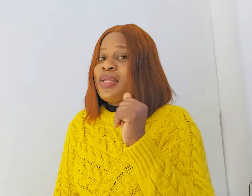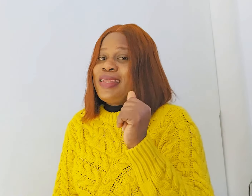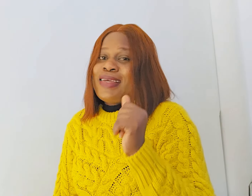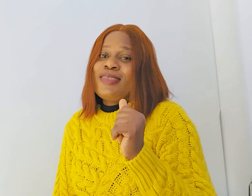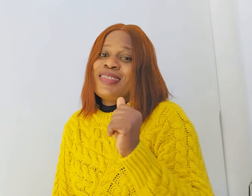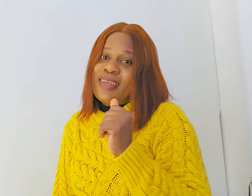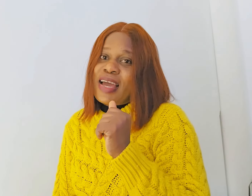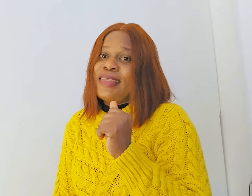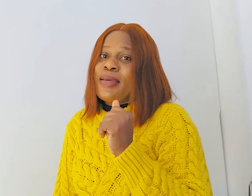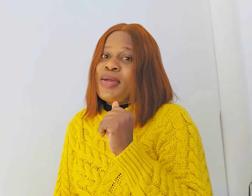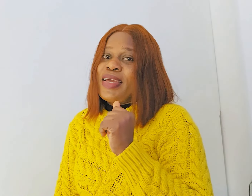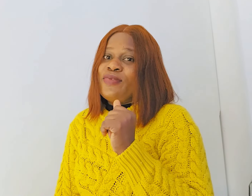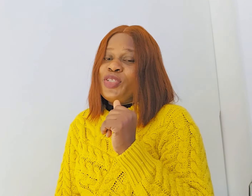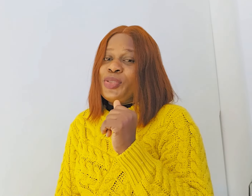there so see you guys in my next video